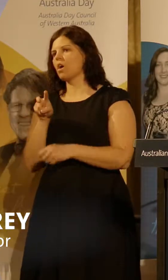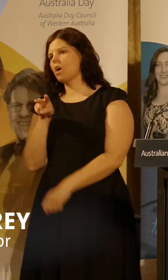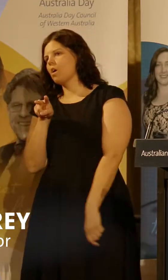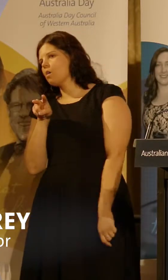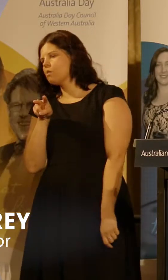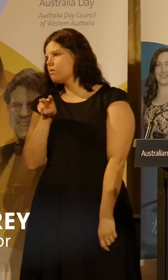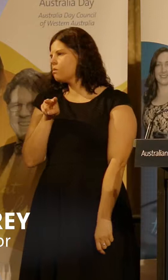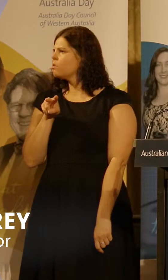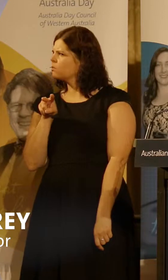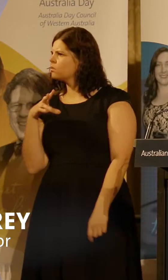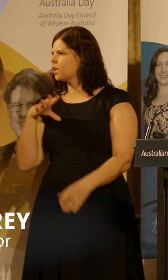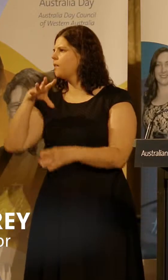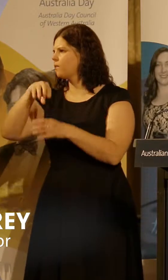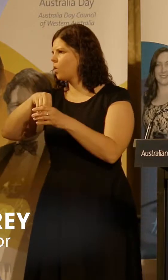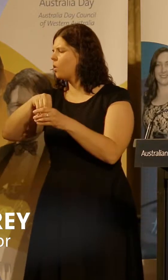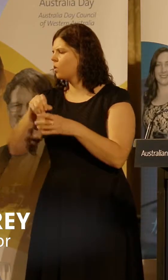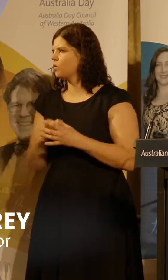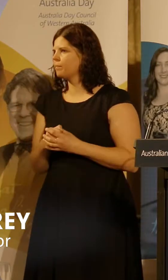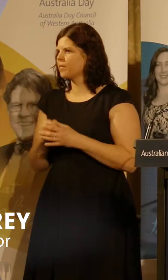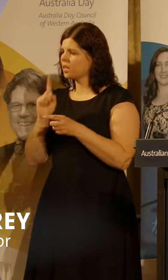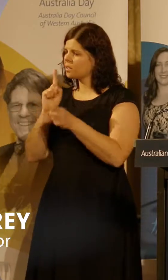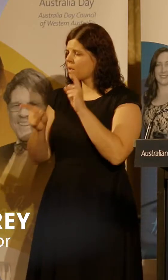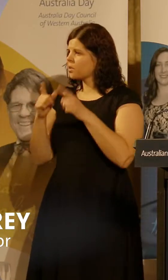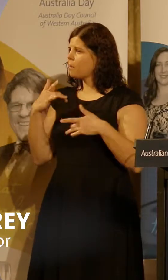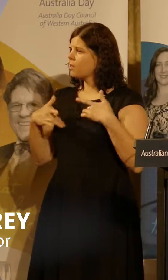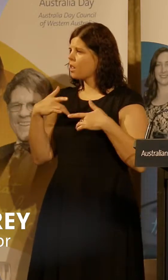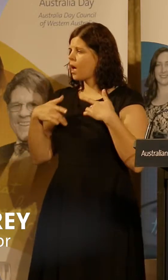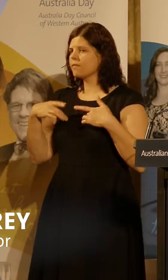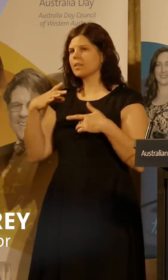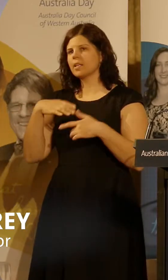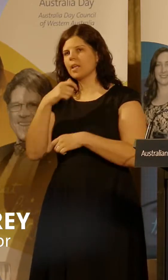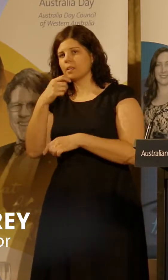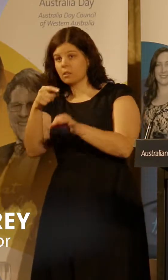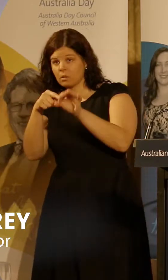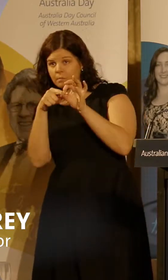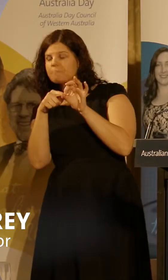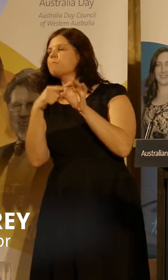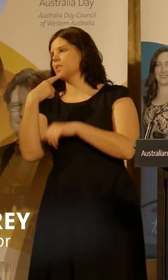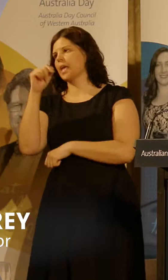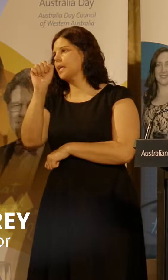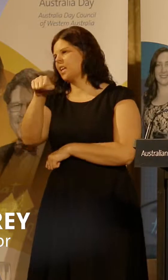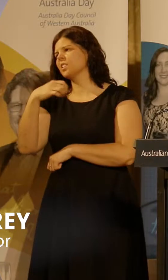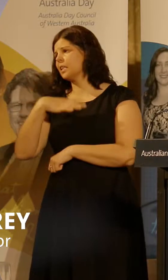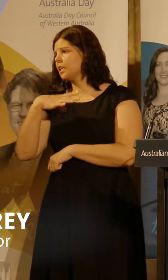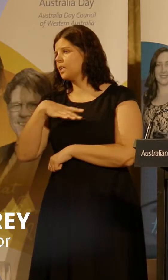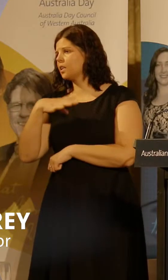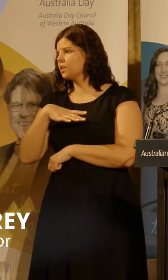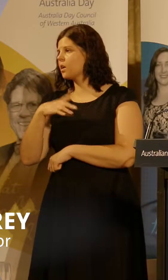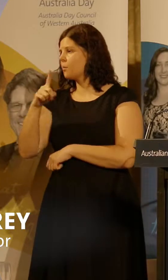Sometimes in life we need to say yes. This takes courage